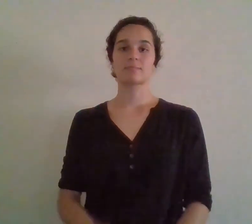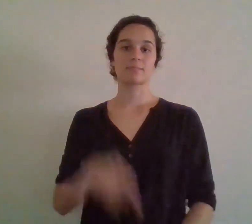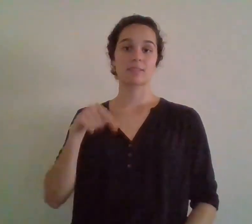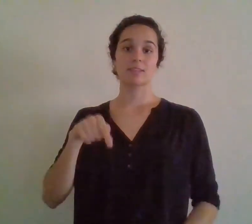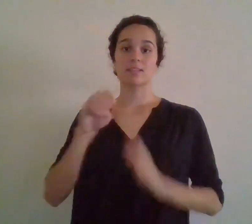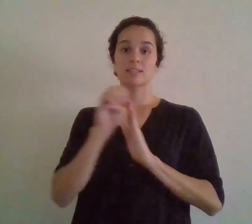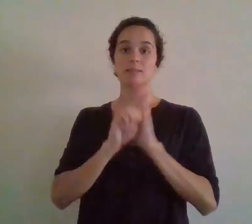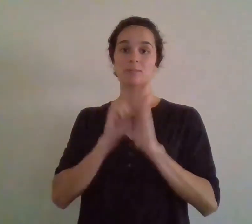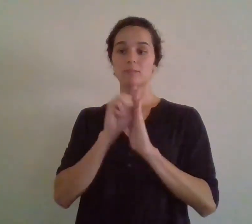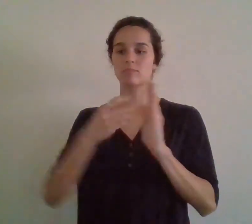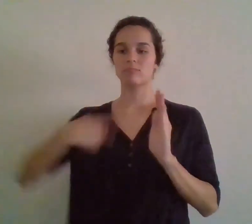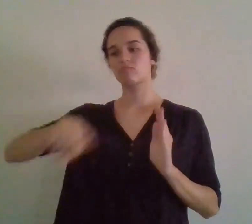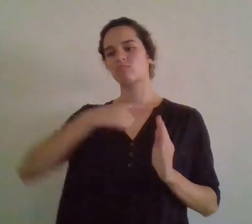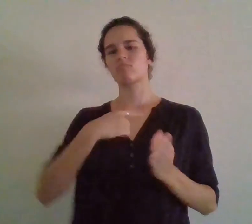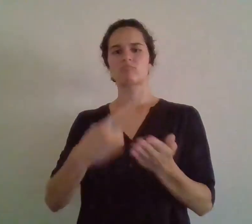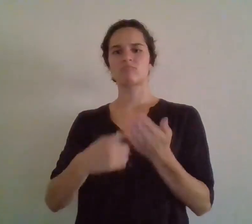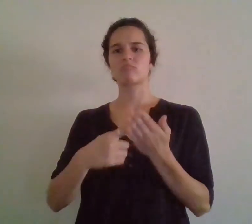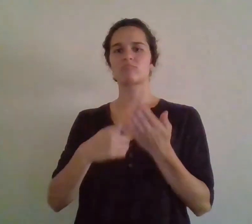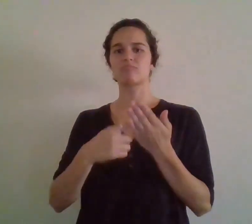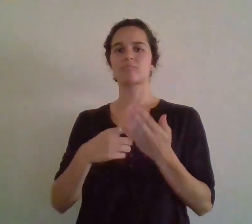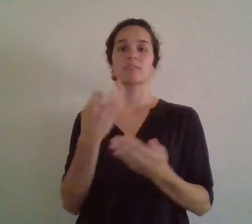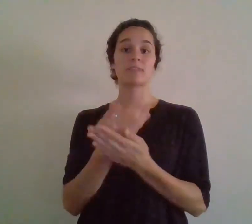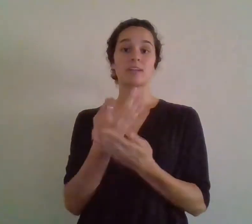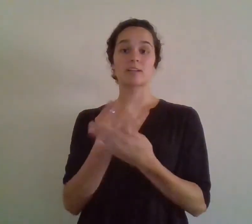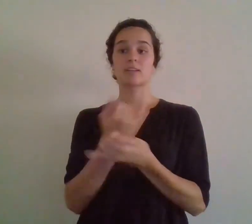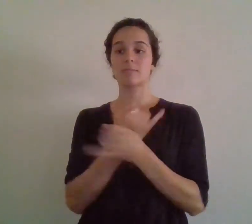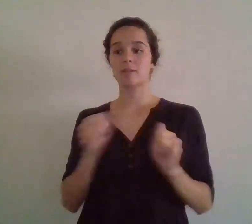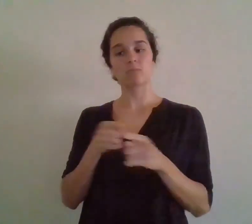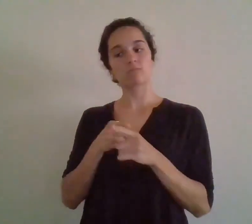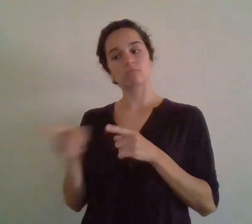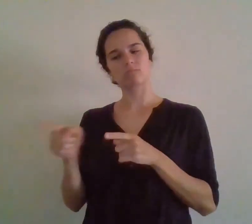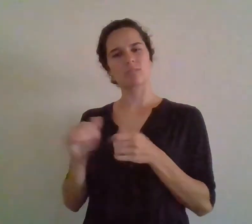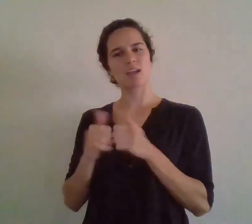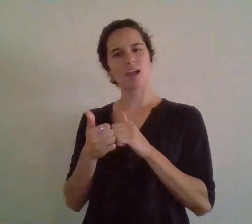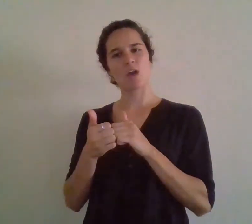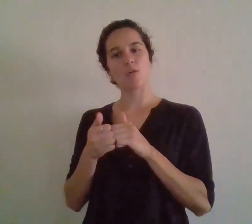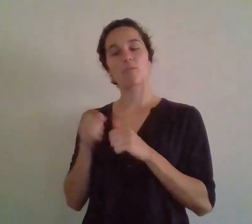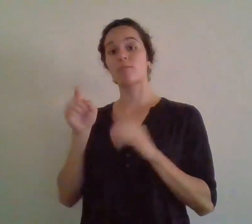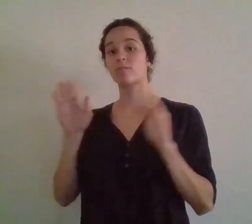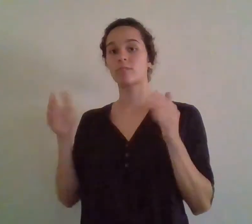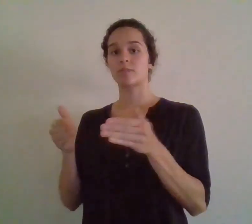In this episode, we're going to be talking about financial independence in a special way